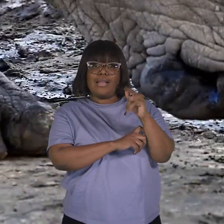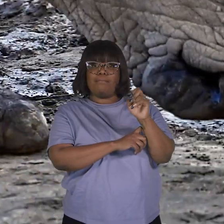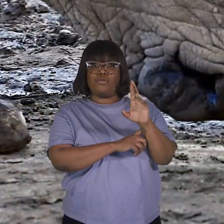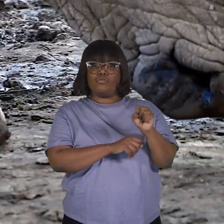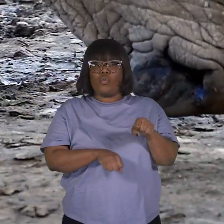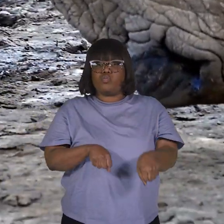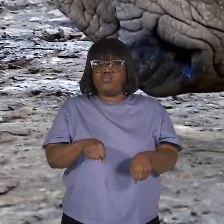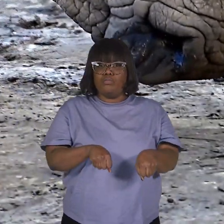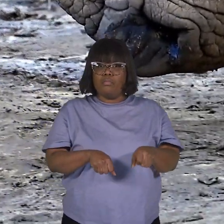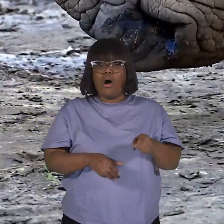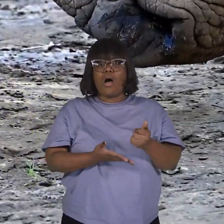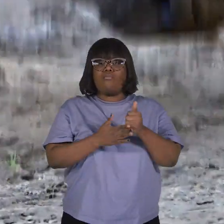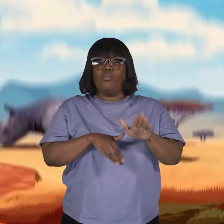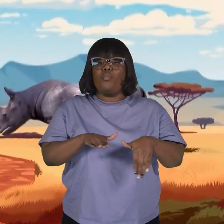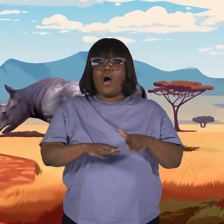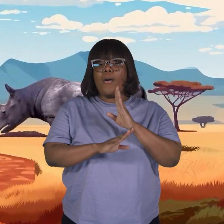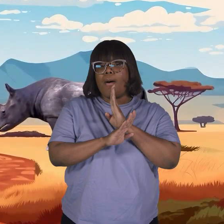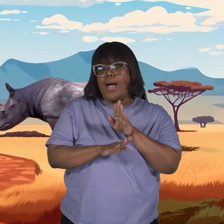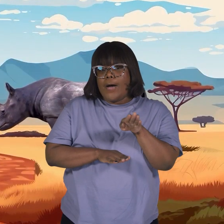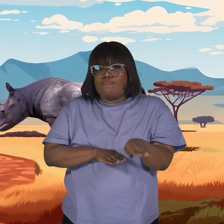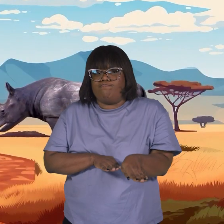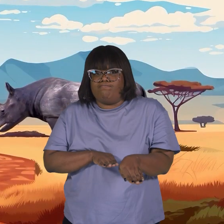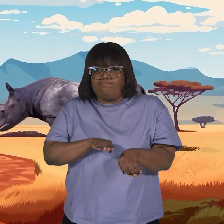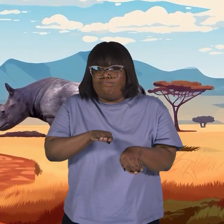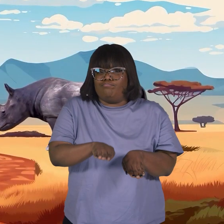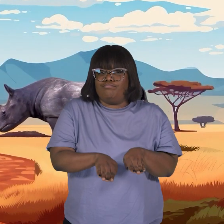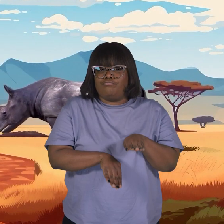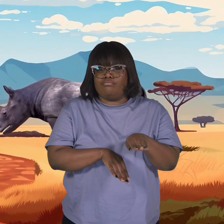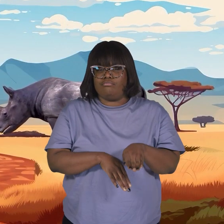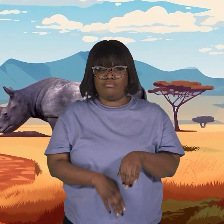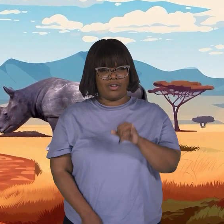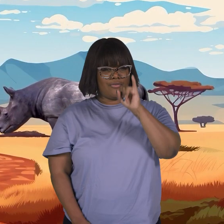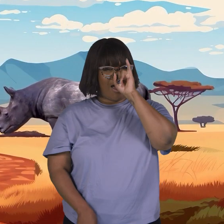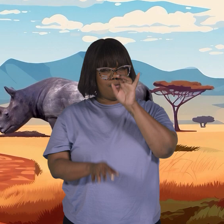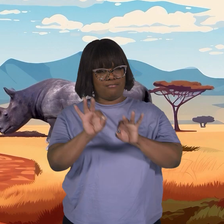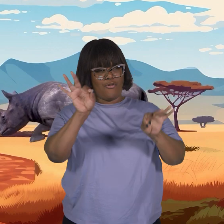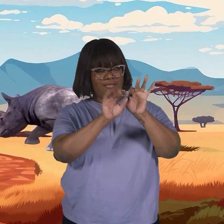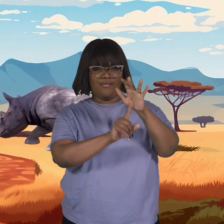the wilderness. Why are rhinos important to the environment?